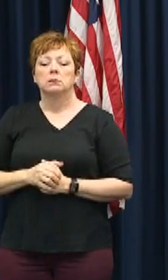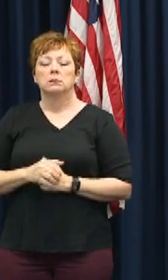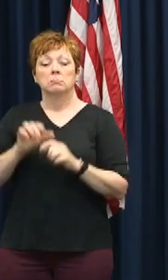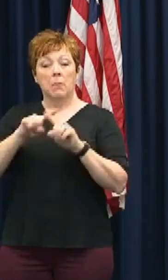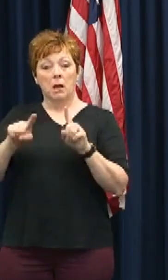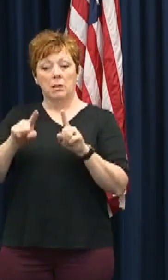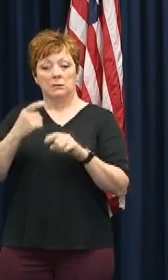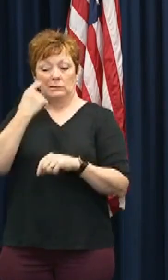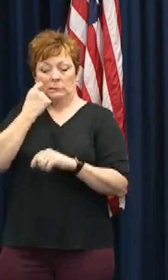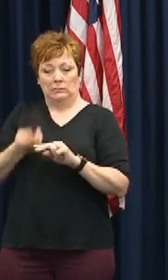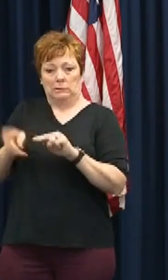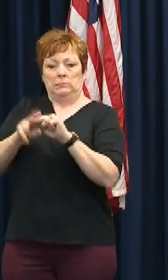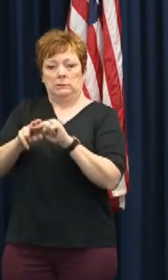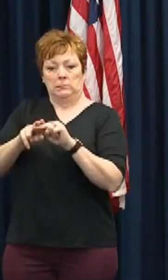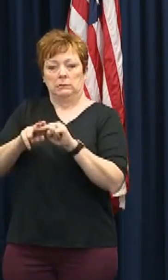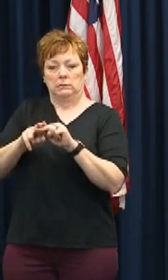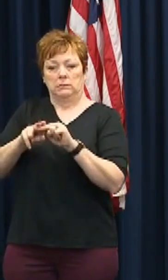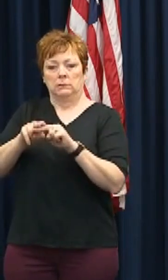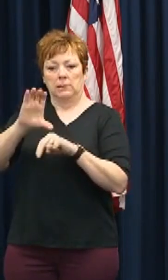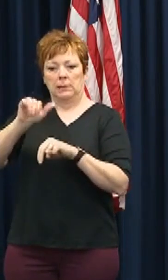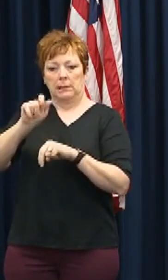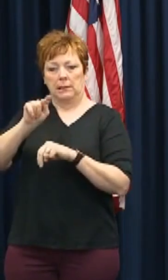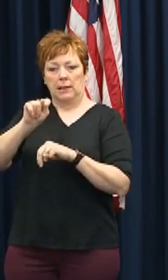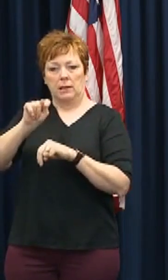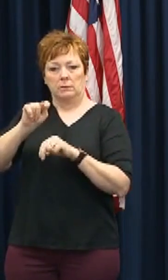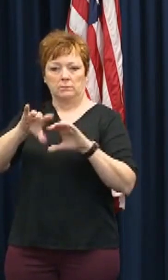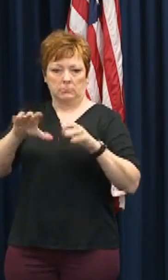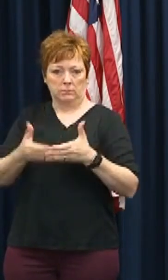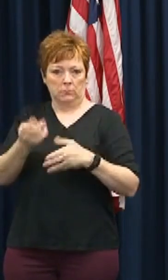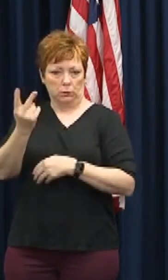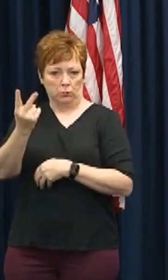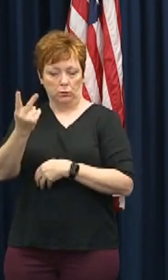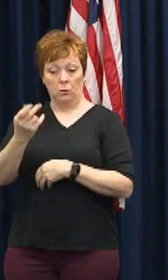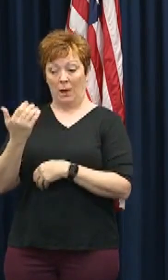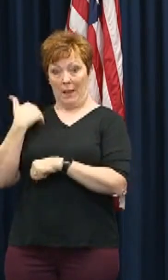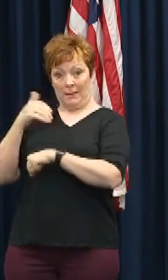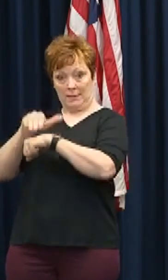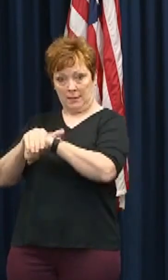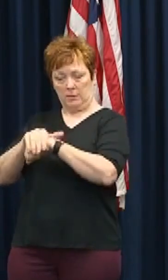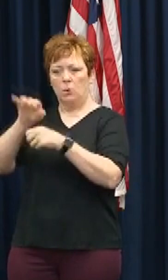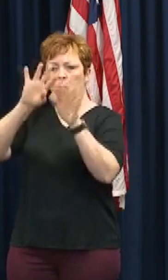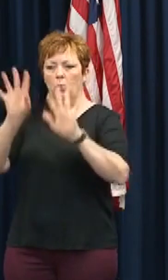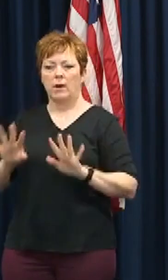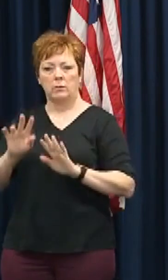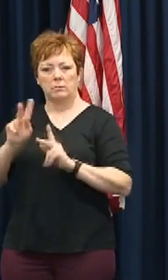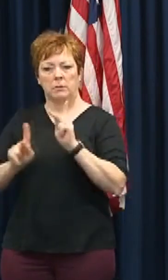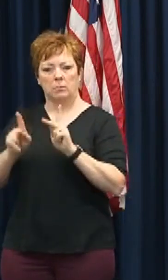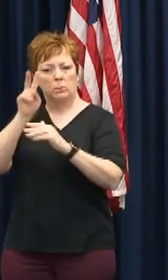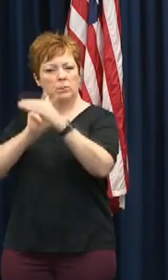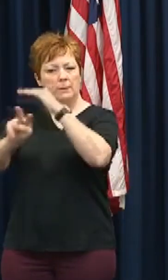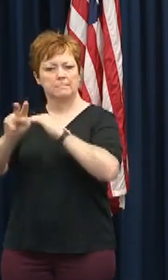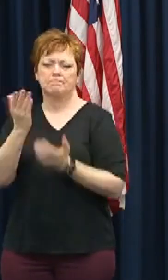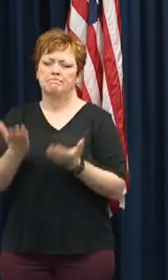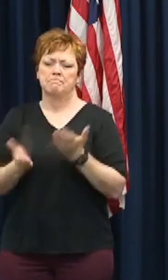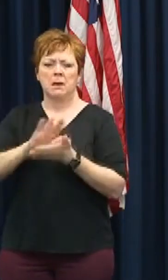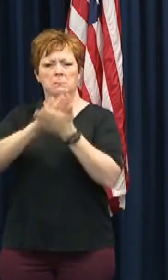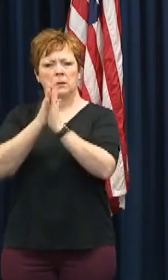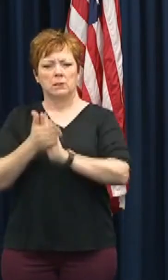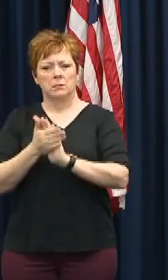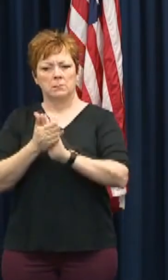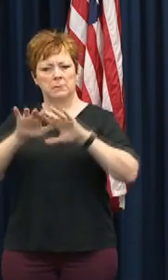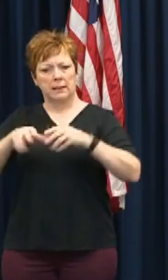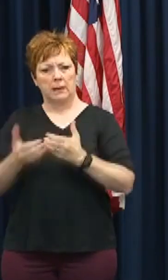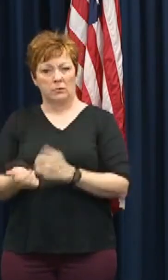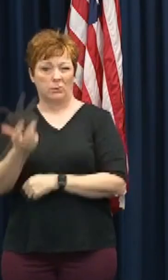upgraded to a Category 2, and by last night, the weather folks were predicting this storm might become a